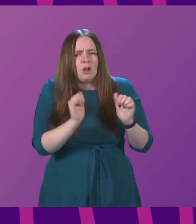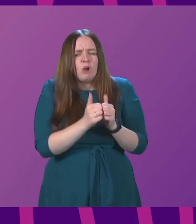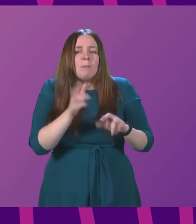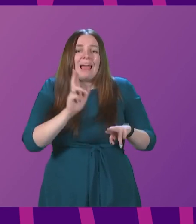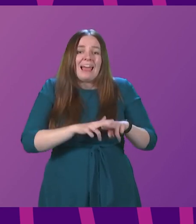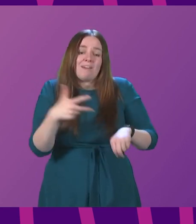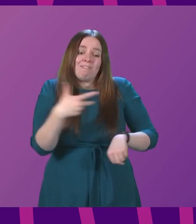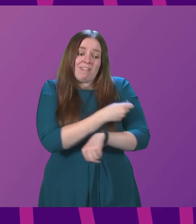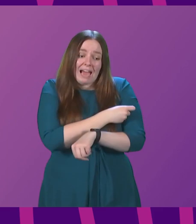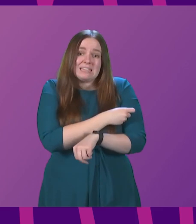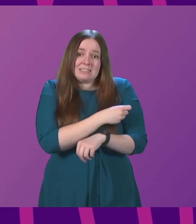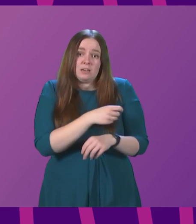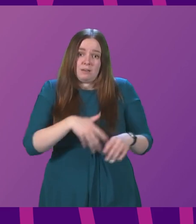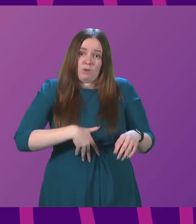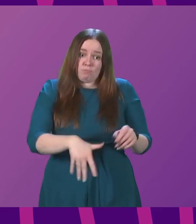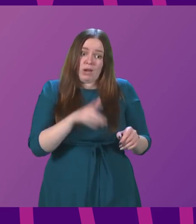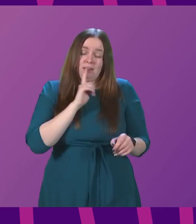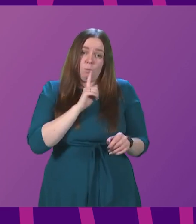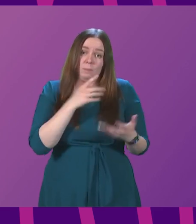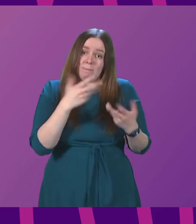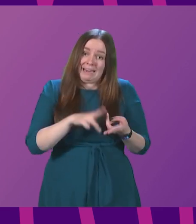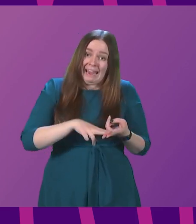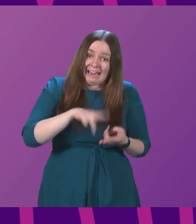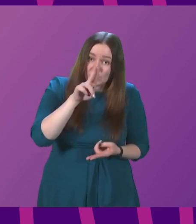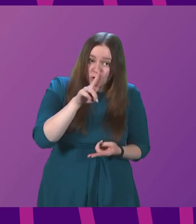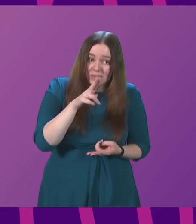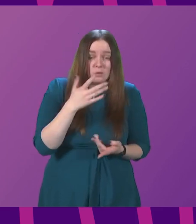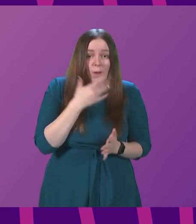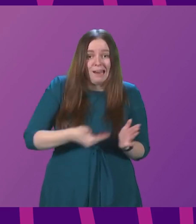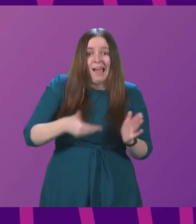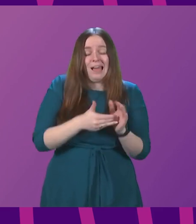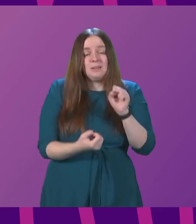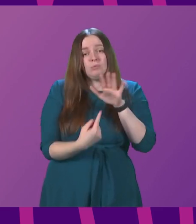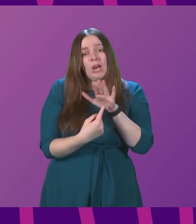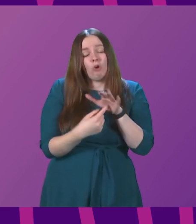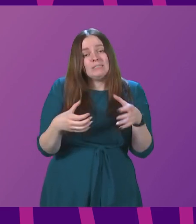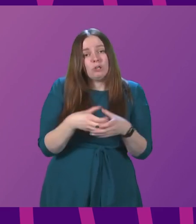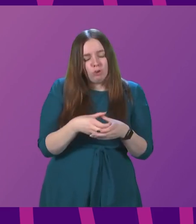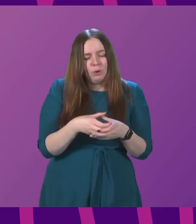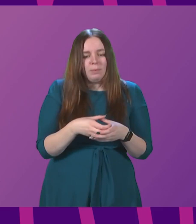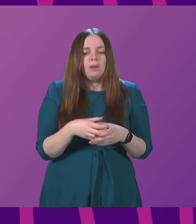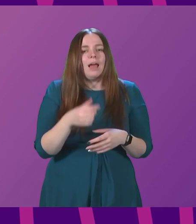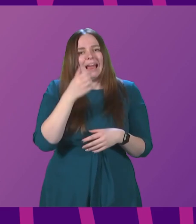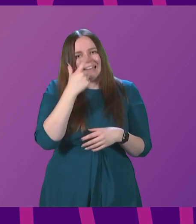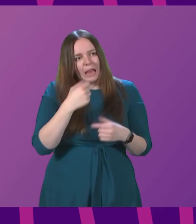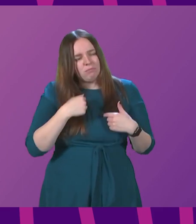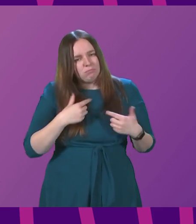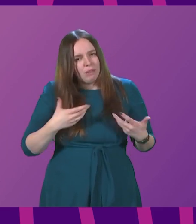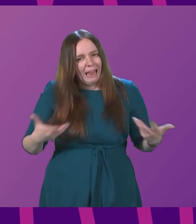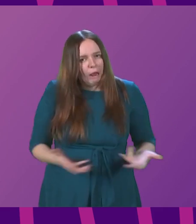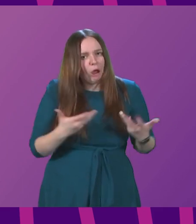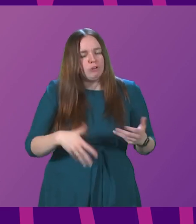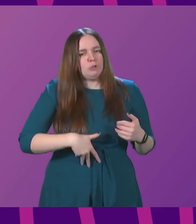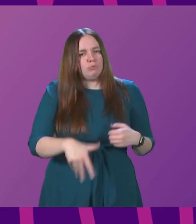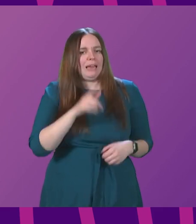vaccine uptake amongst pregnant women has increased since being added as a priority group? And would she join me in encouraging pregnant women to come